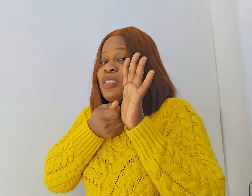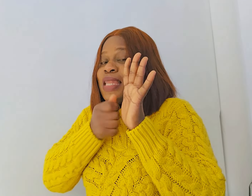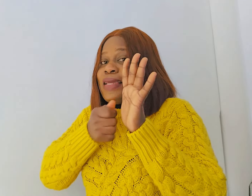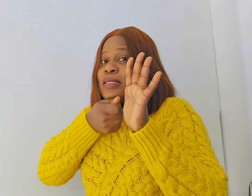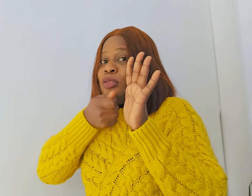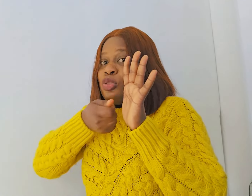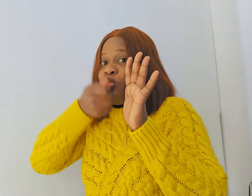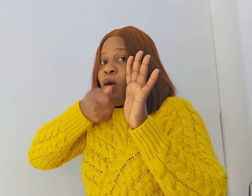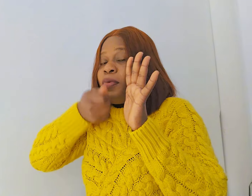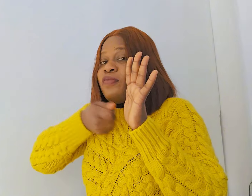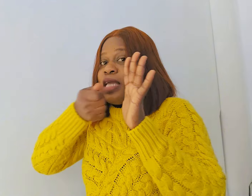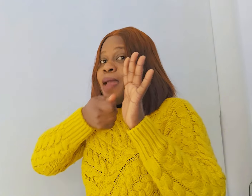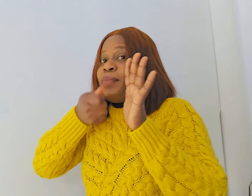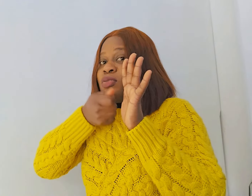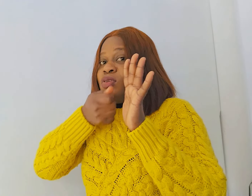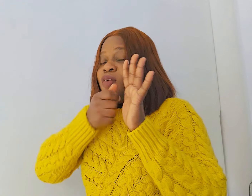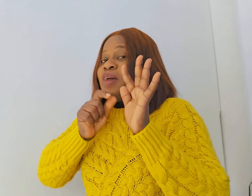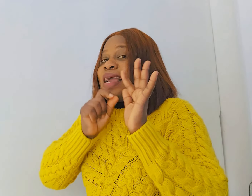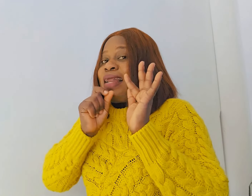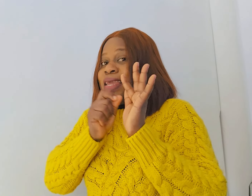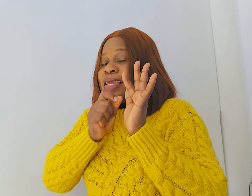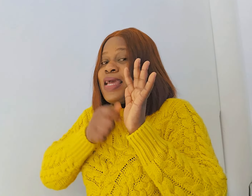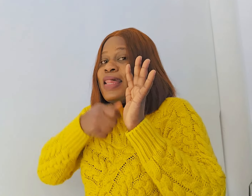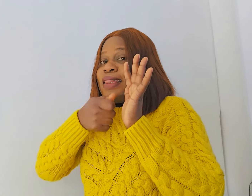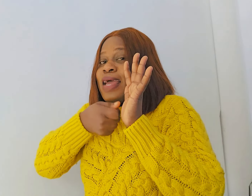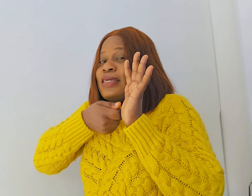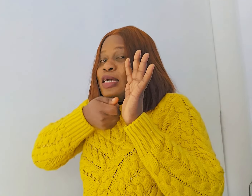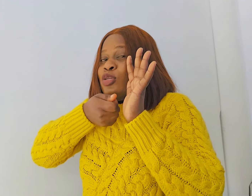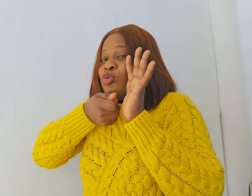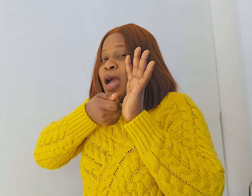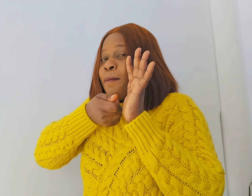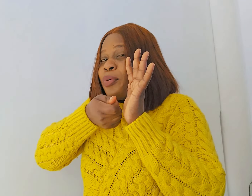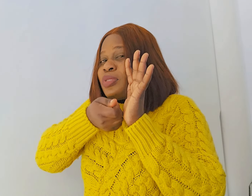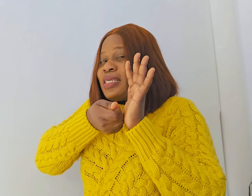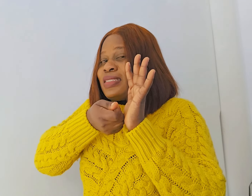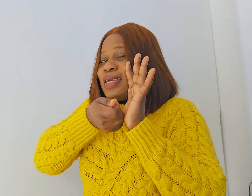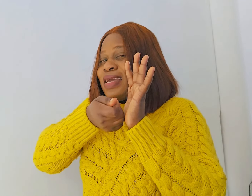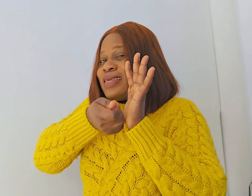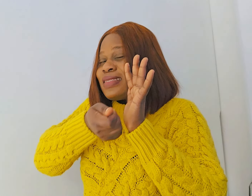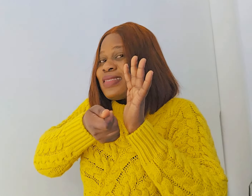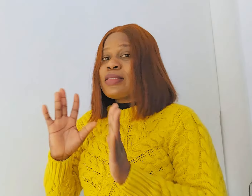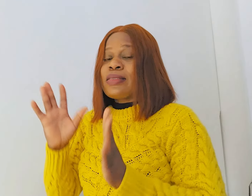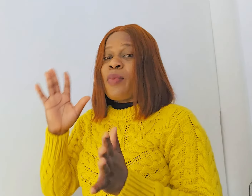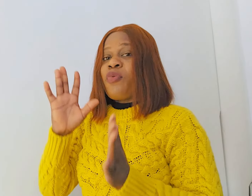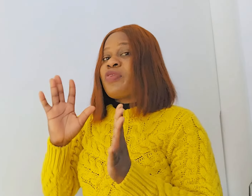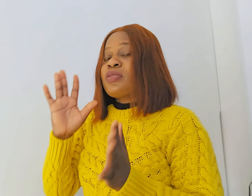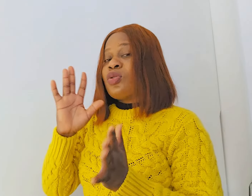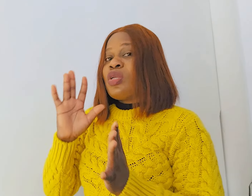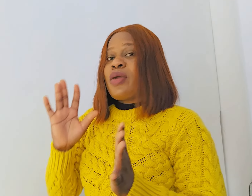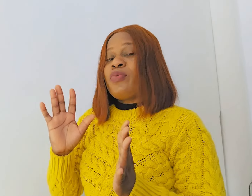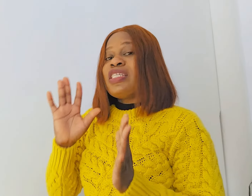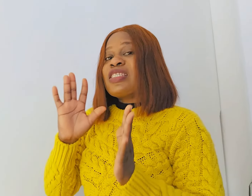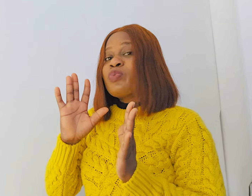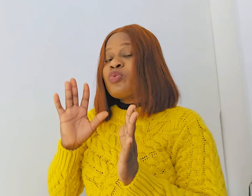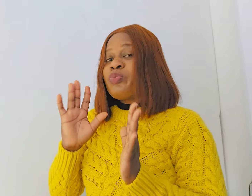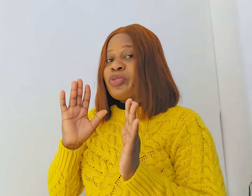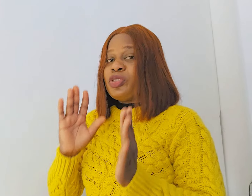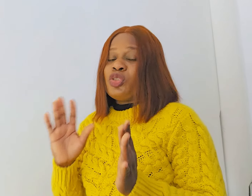like on the top of the in-between of her clay then you now put it inside so moving slowly with this spoon position